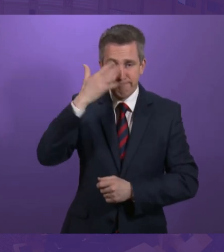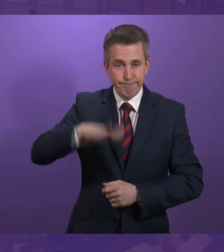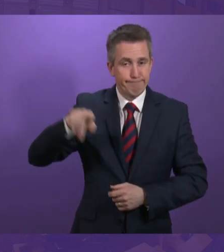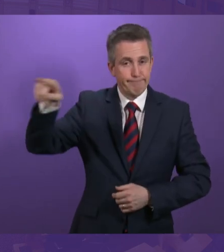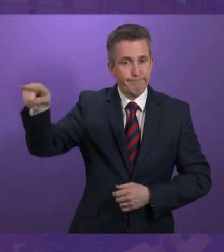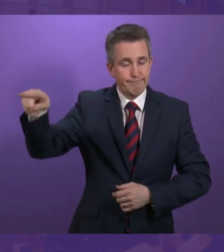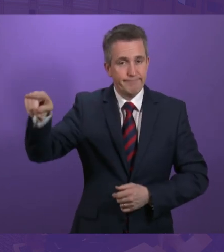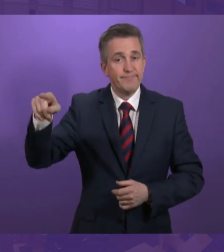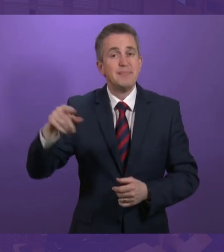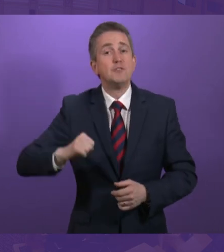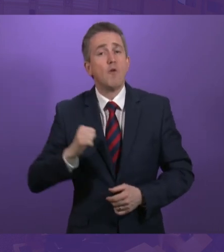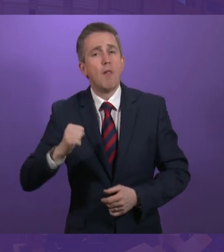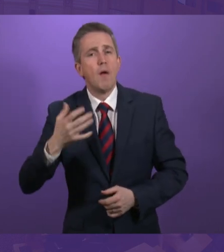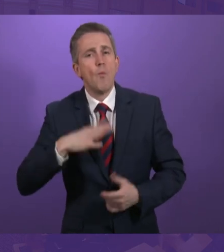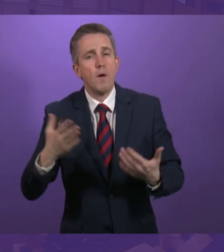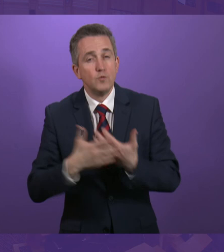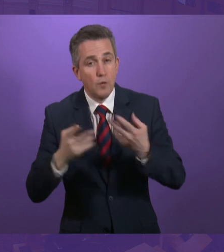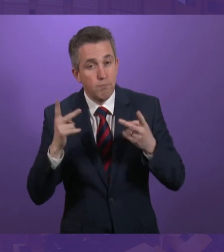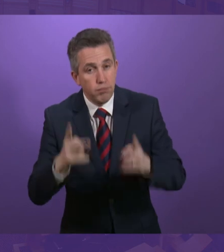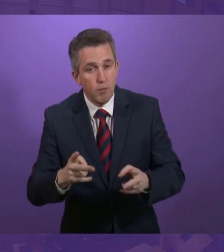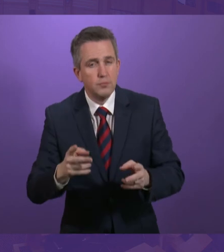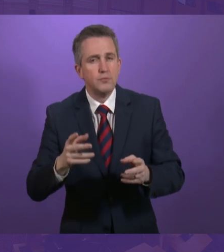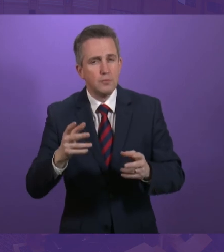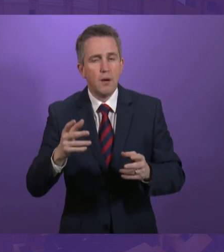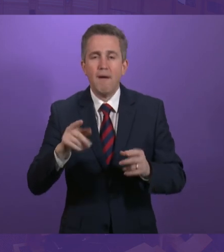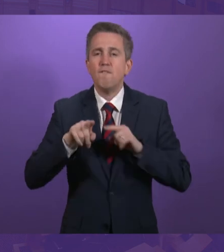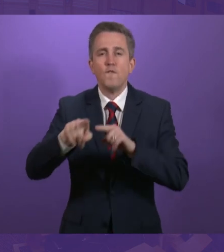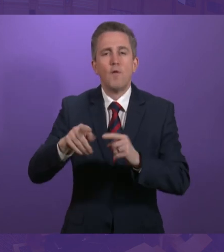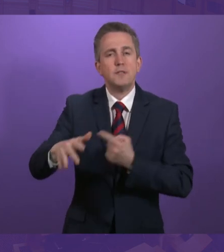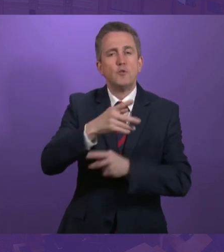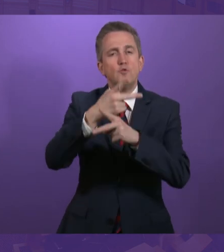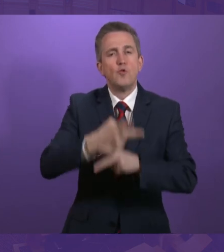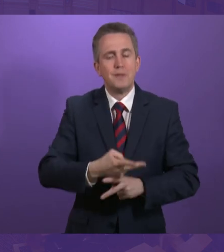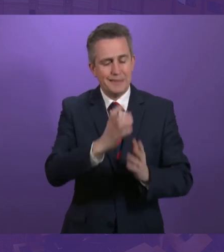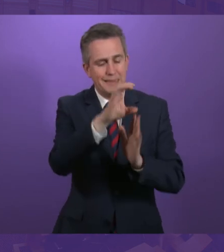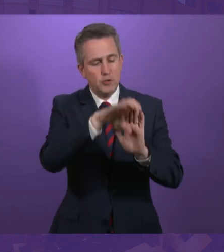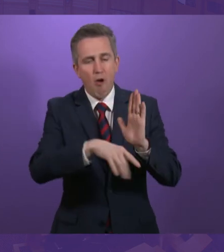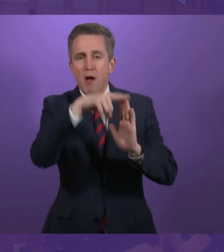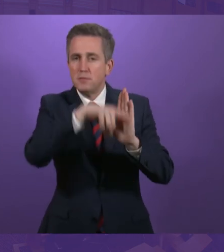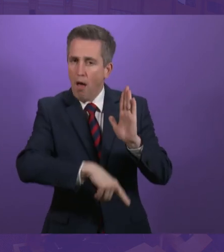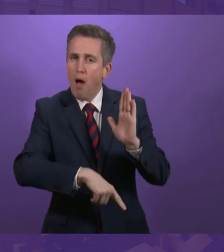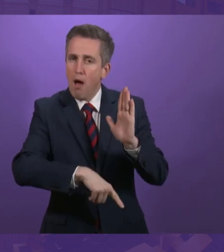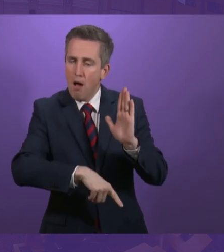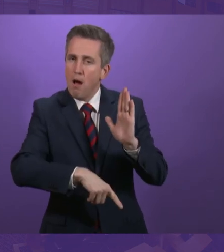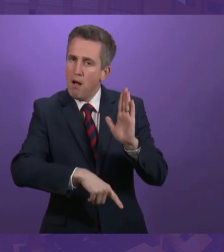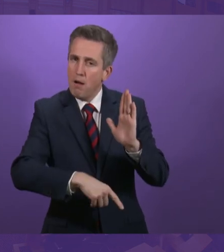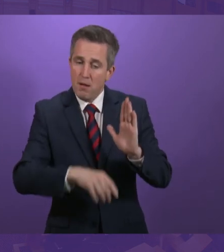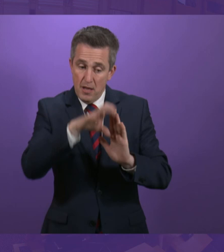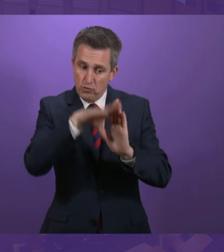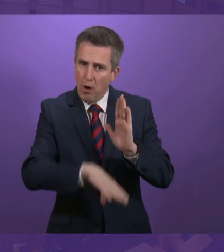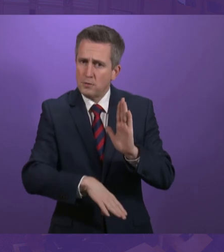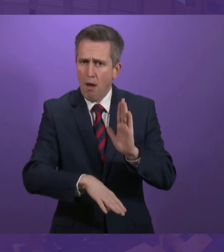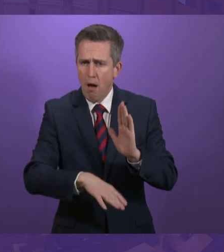to do things differently up in Scotland, and that is very much based on the Social Security Charter and what that enshrined. It's a very powerful